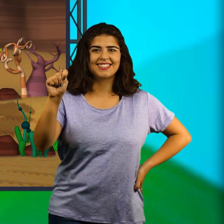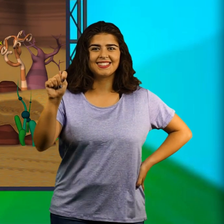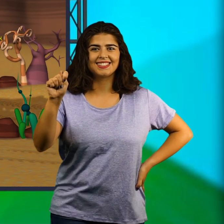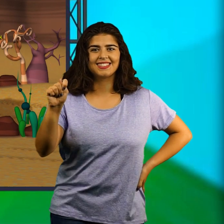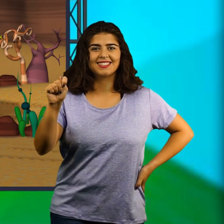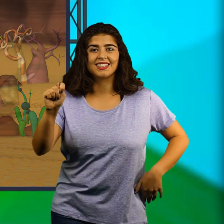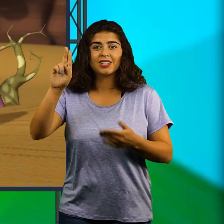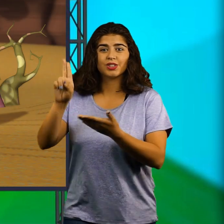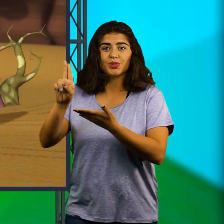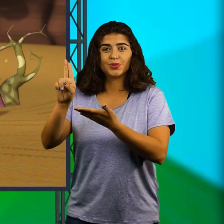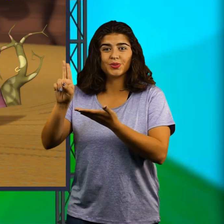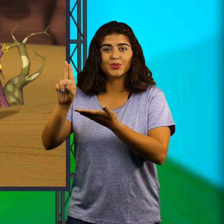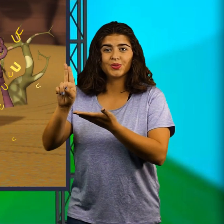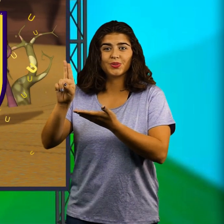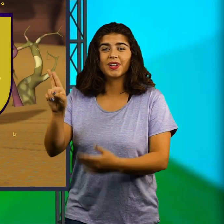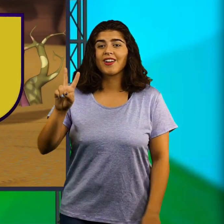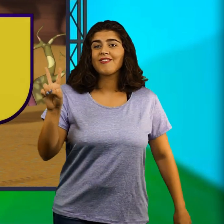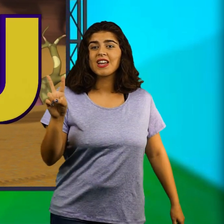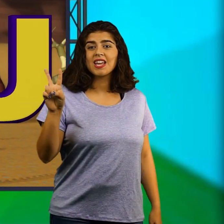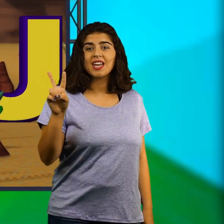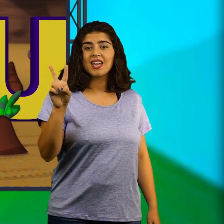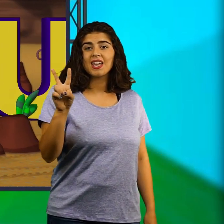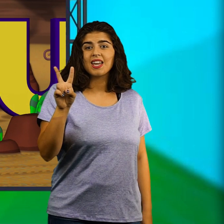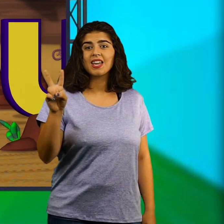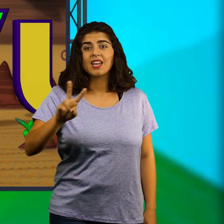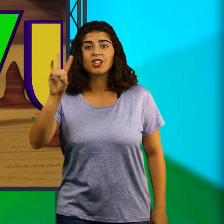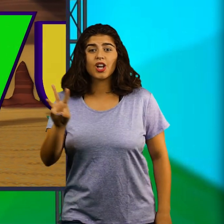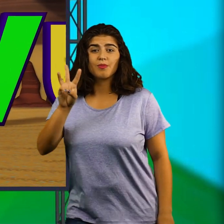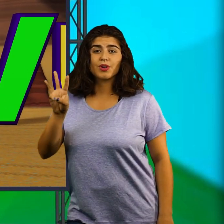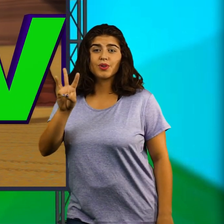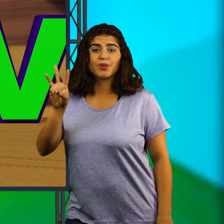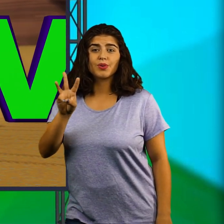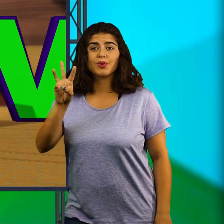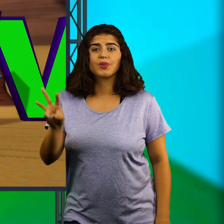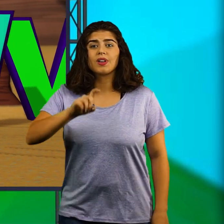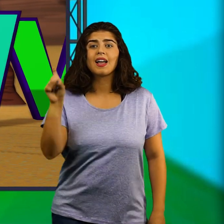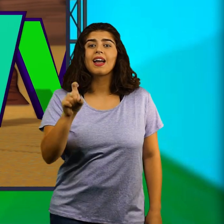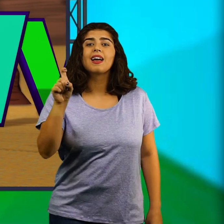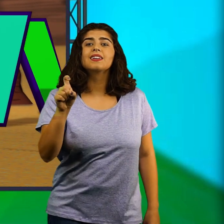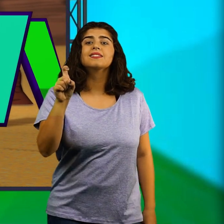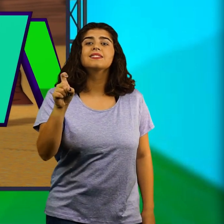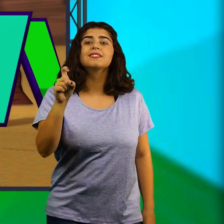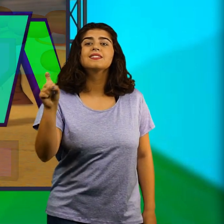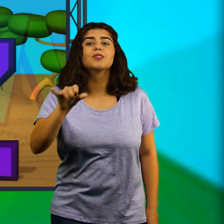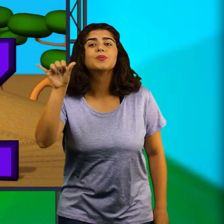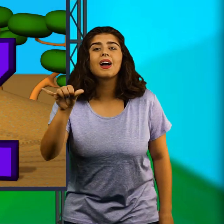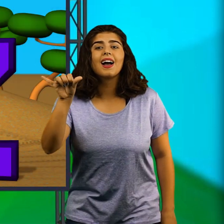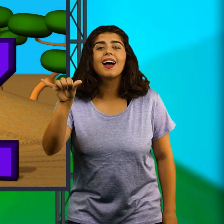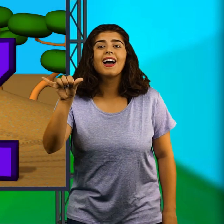U B W X Y